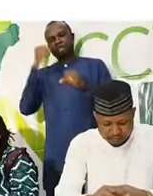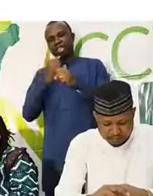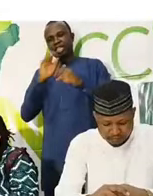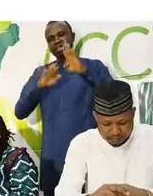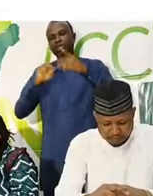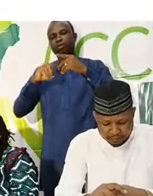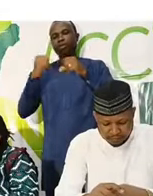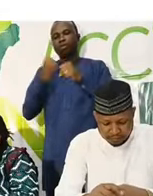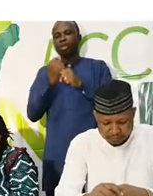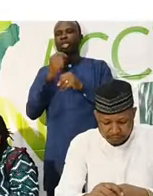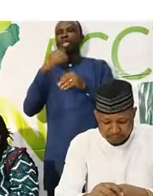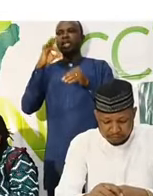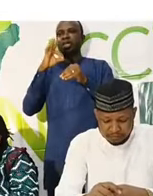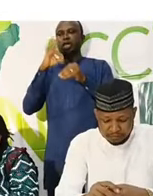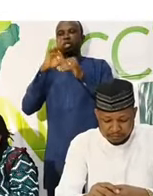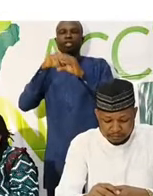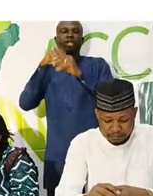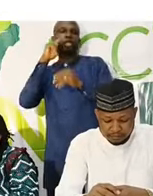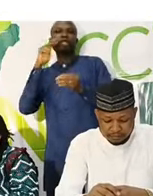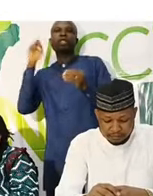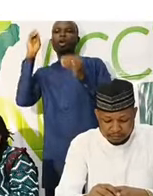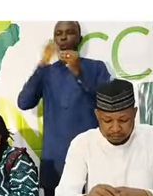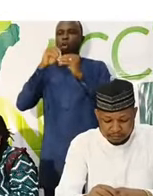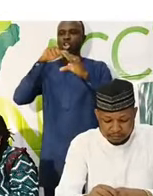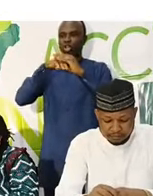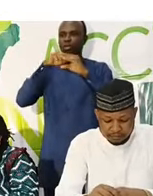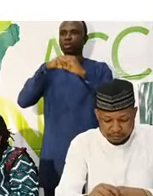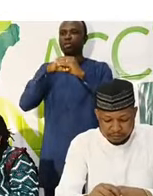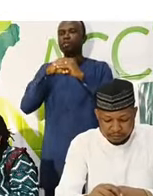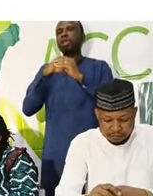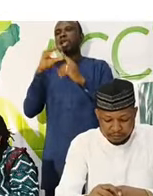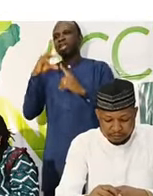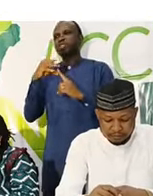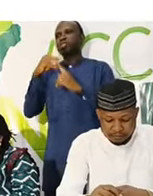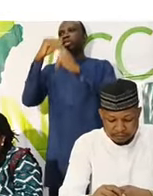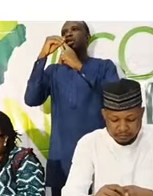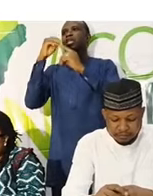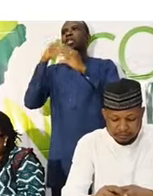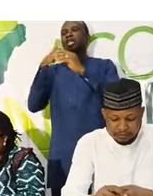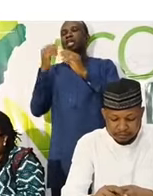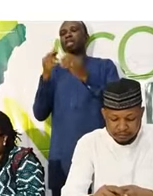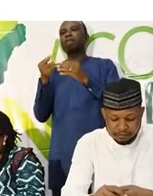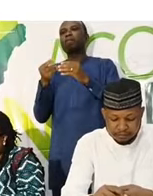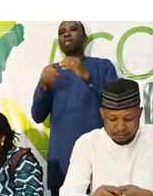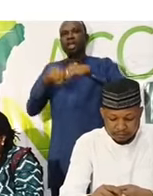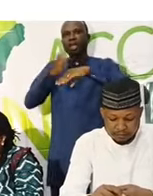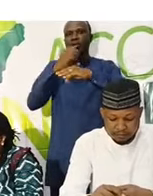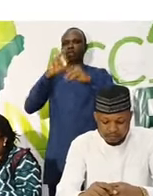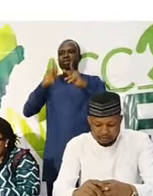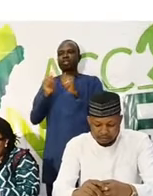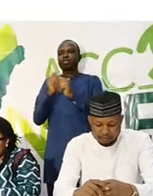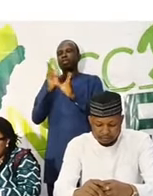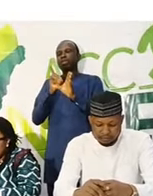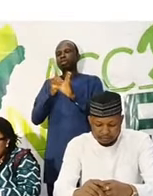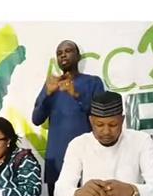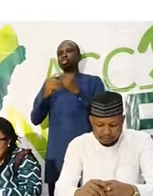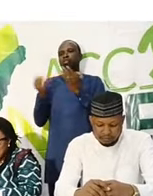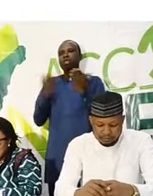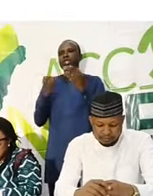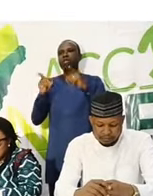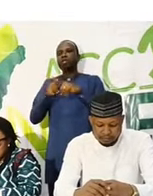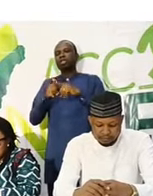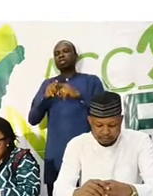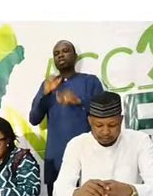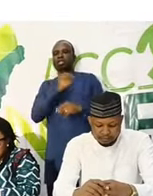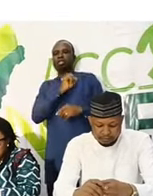To make elections in Nigeria more inclusive, especially in the recruitment of PWDs to serve as